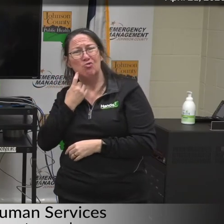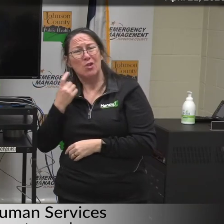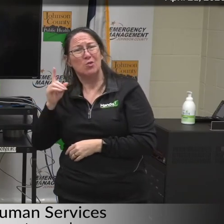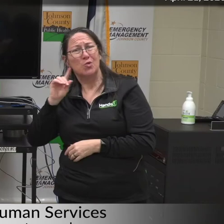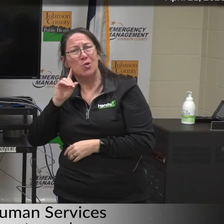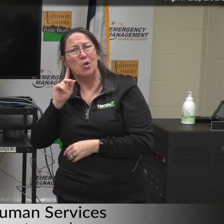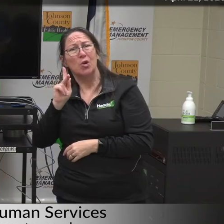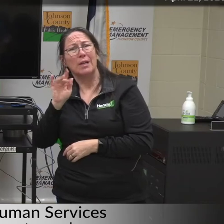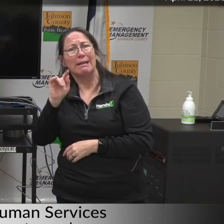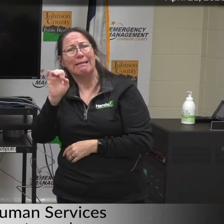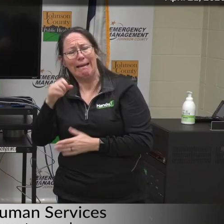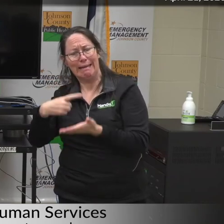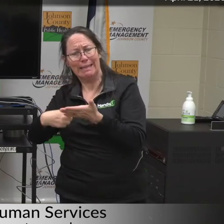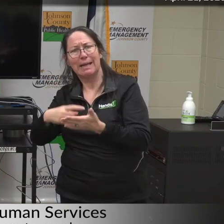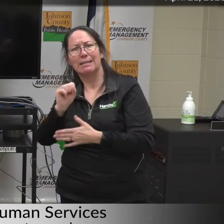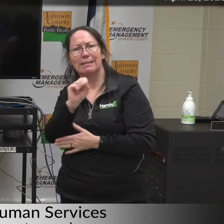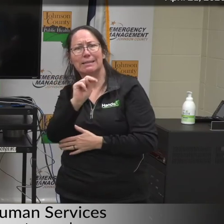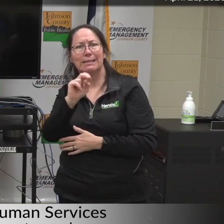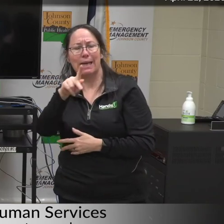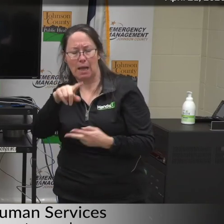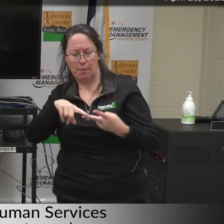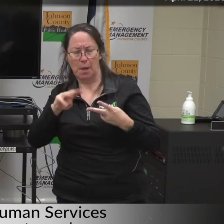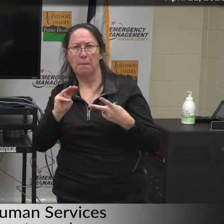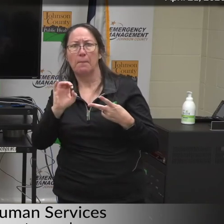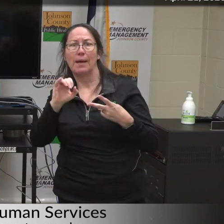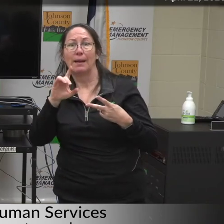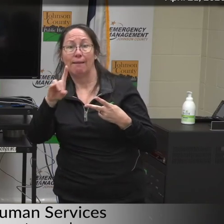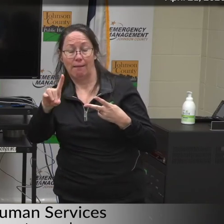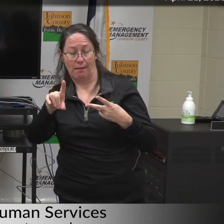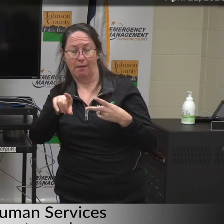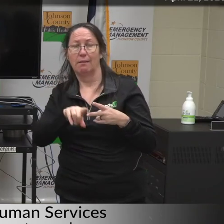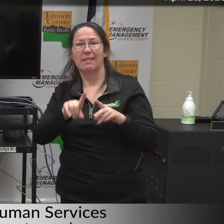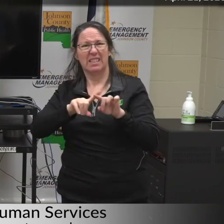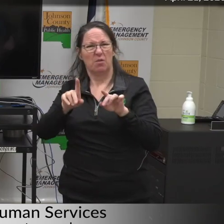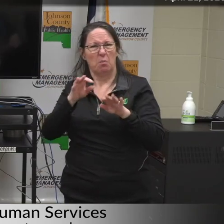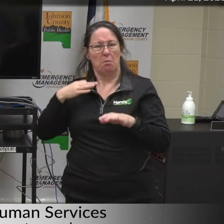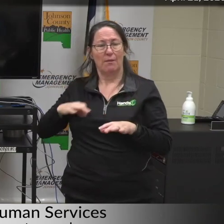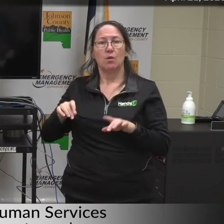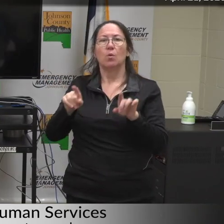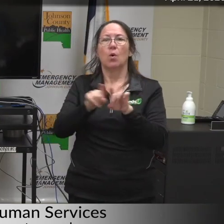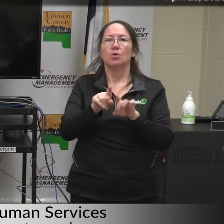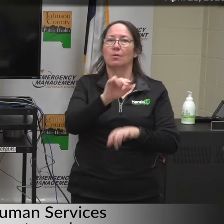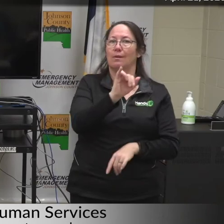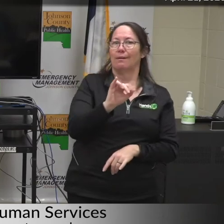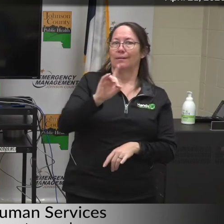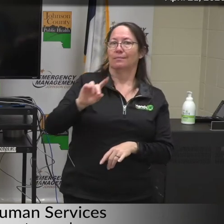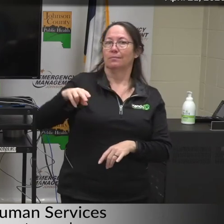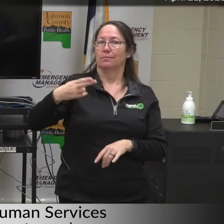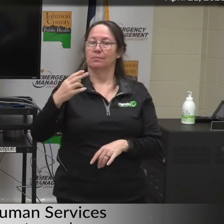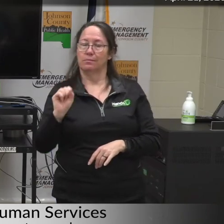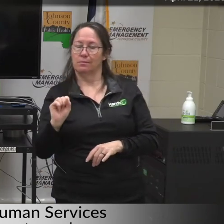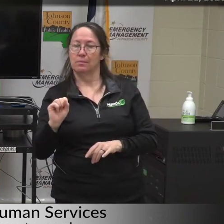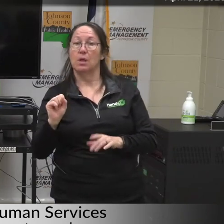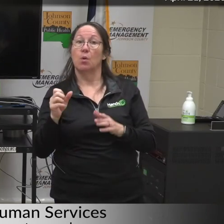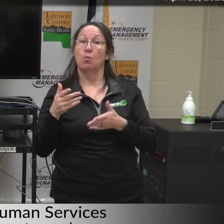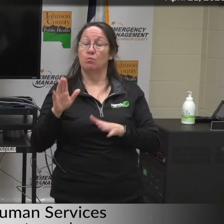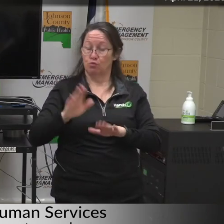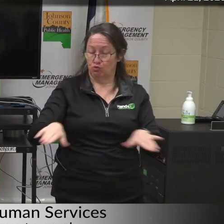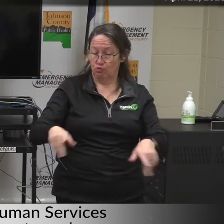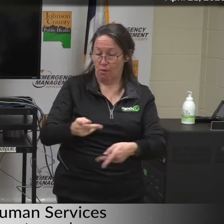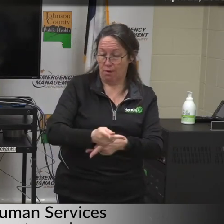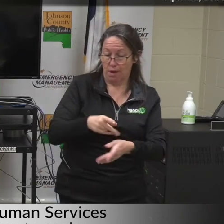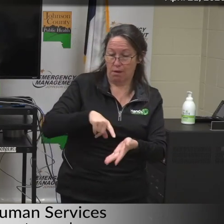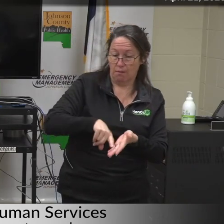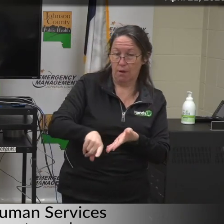SNAP benefits and Medicaid. Additionally, the Iowa Department of Human Human Services provides assistance for child care